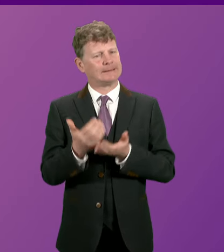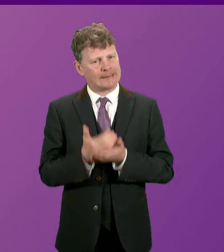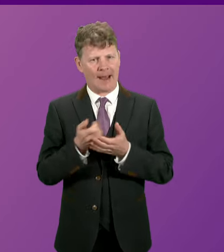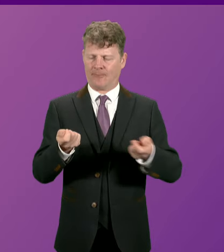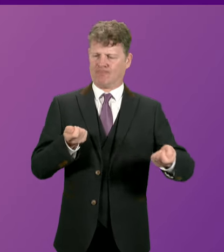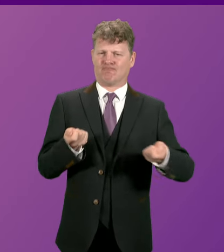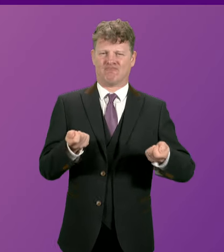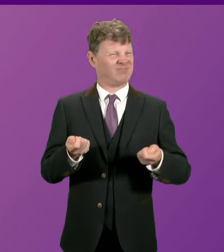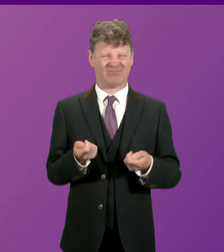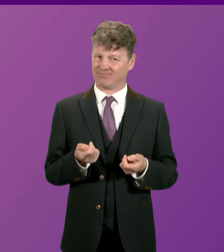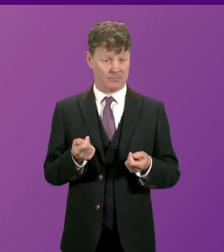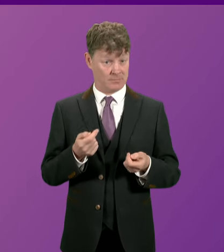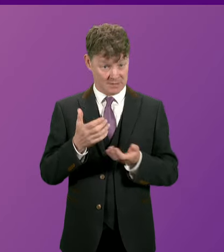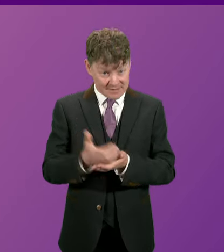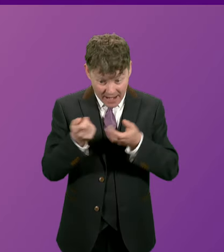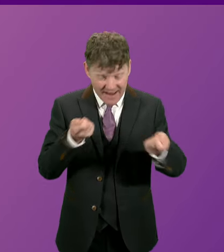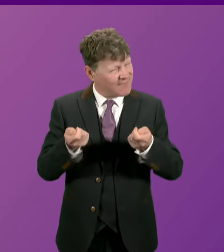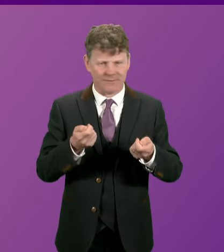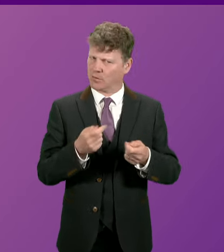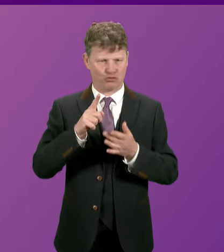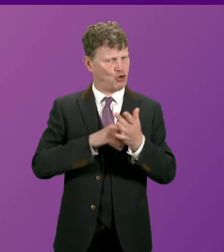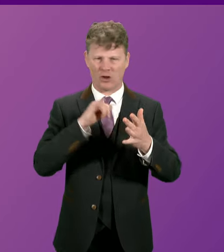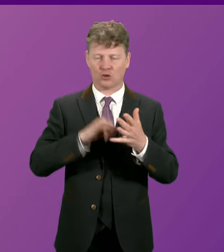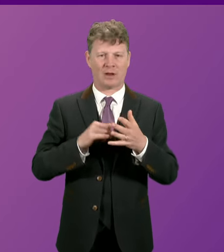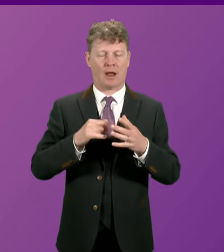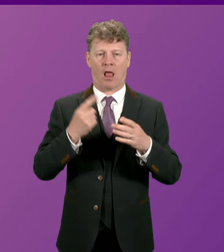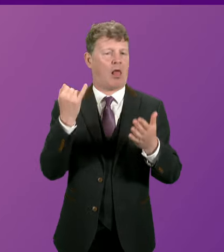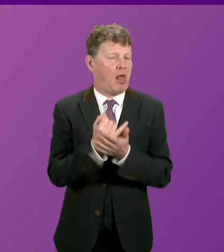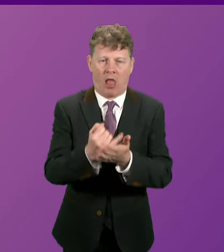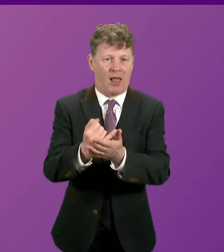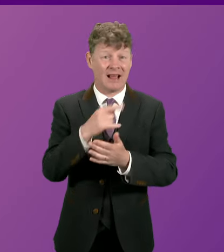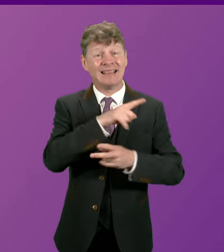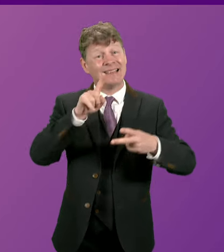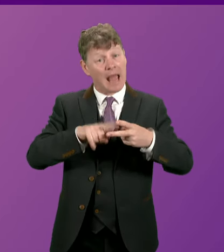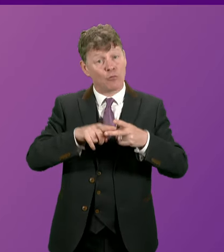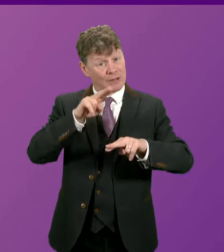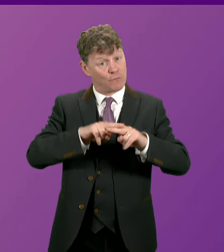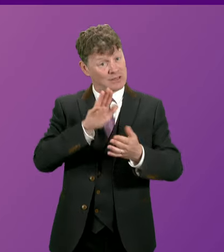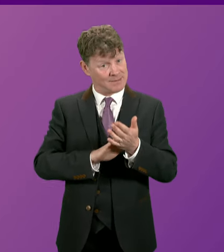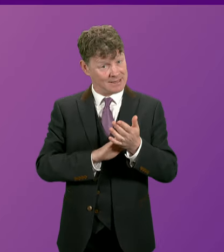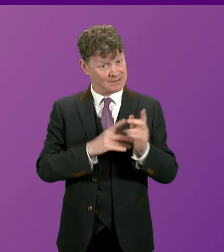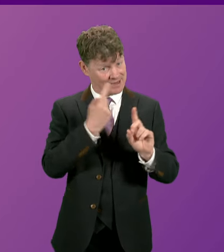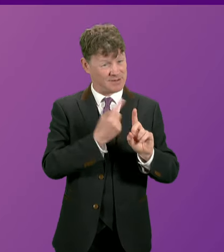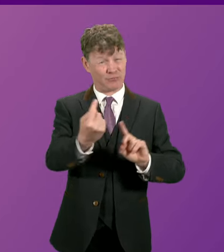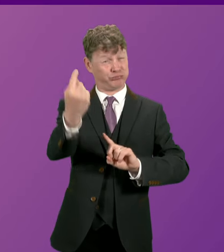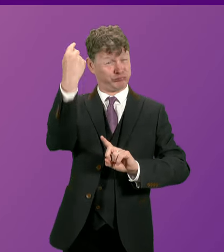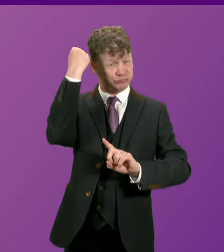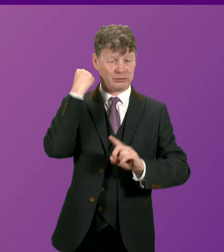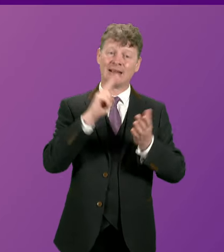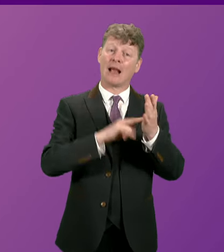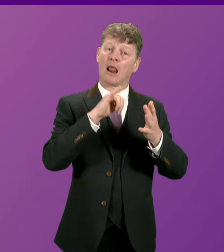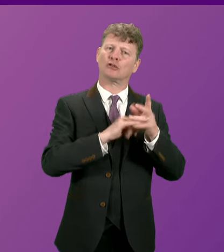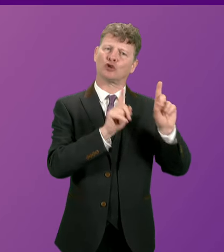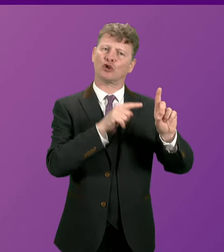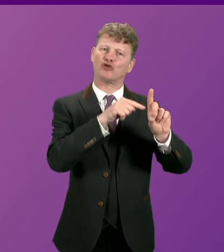dropped the ball dozens of times. He was Deputy First Minister who stood right by Nicola Sturgeon when she